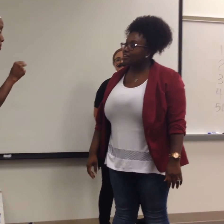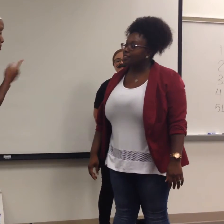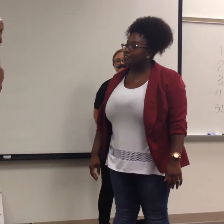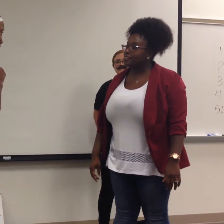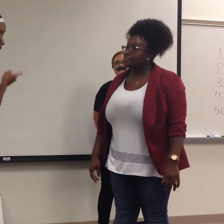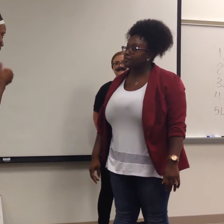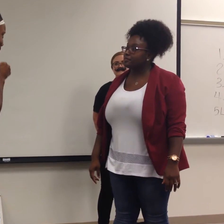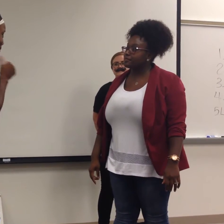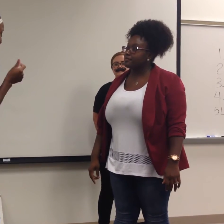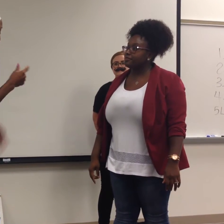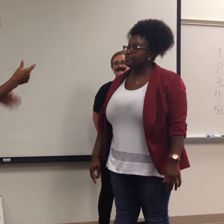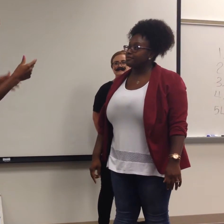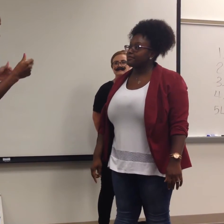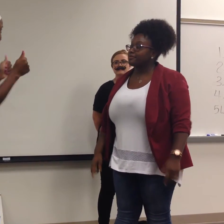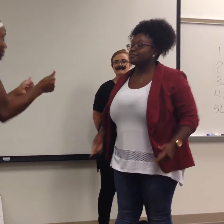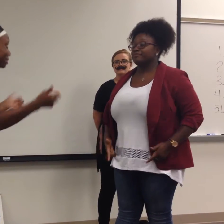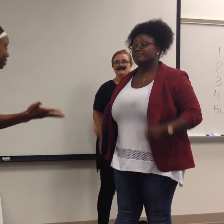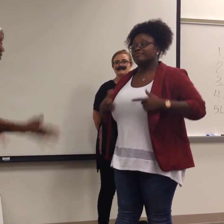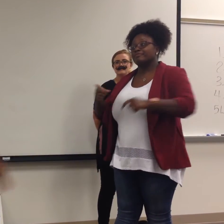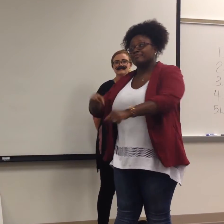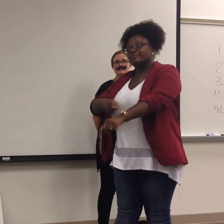Don't be the